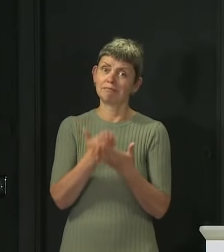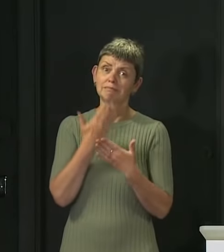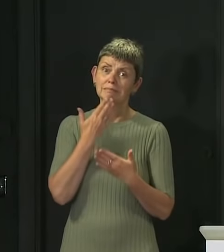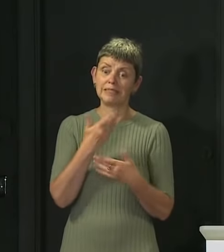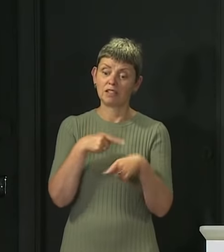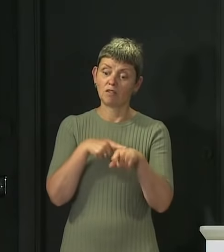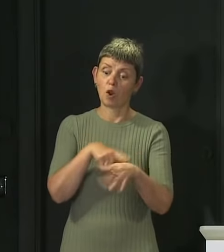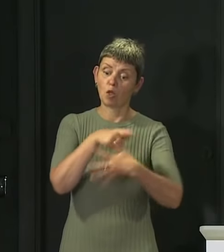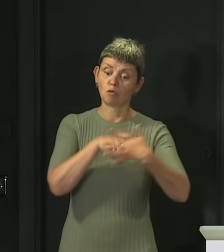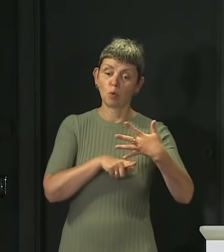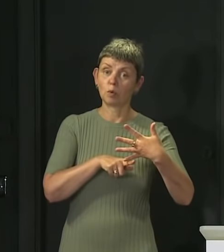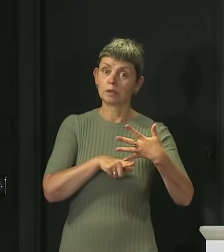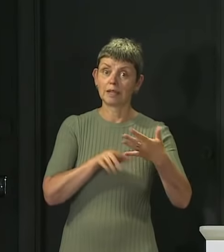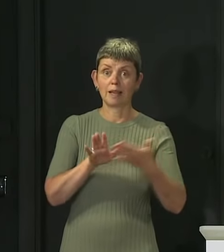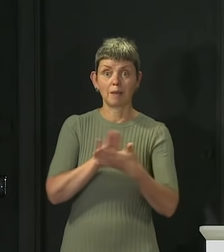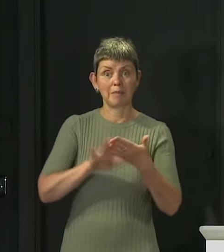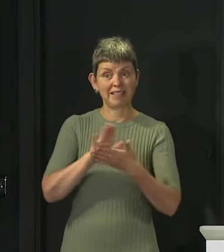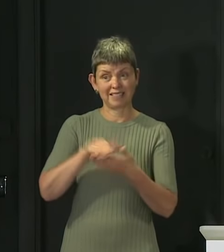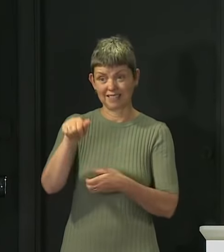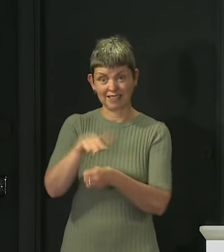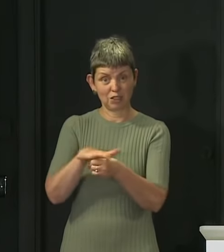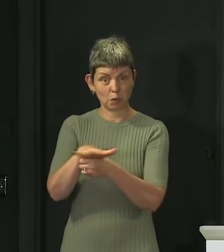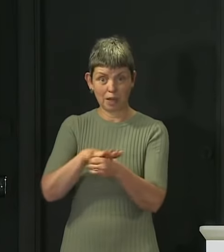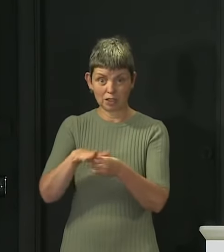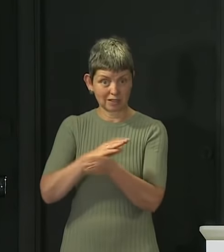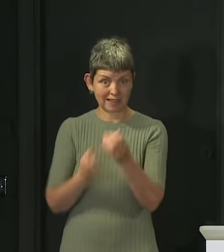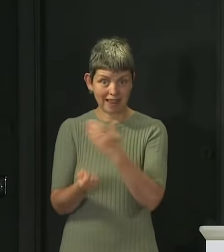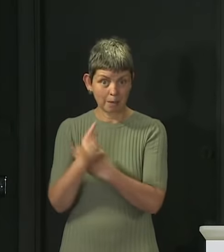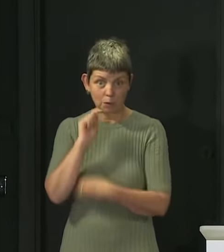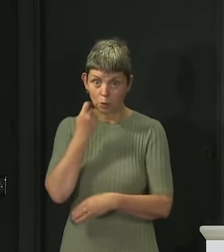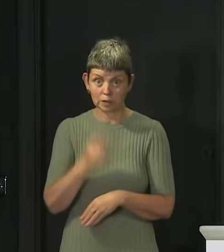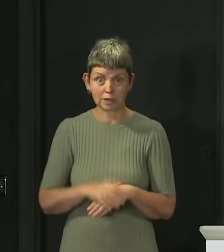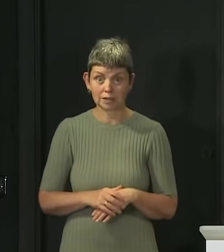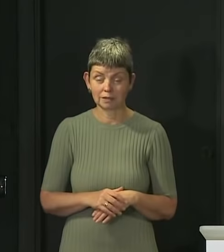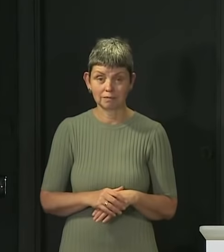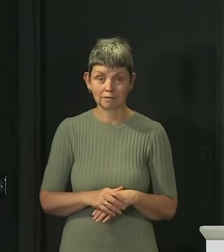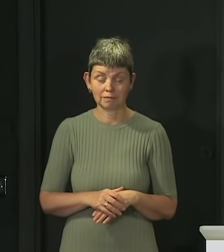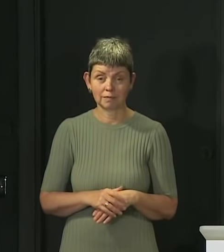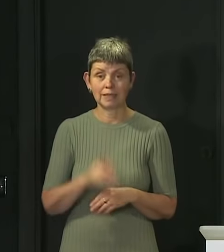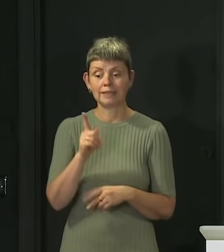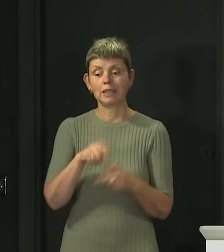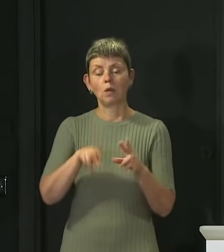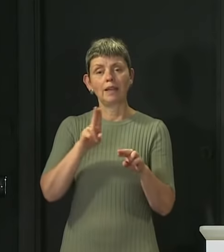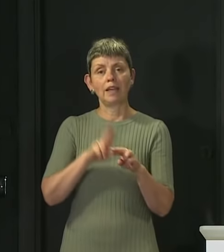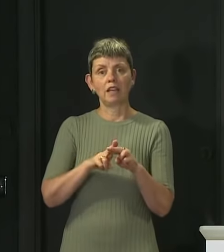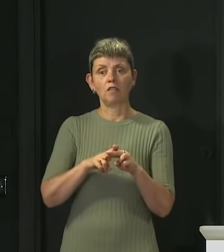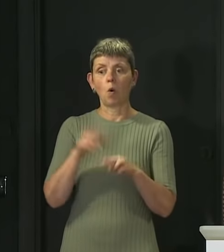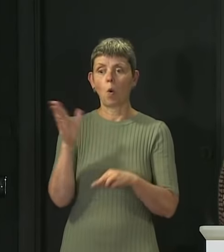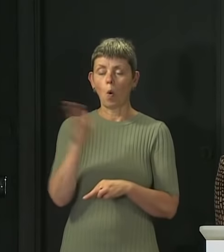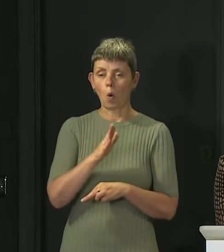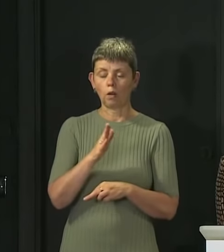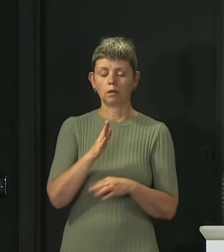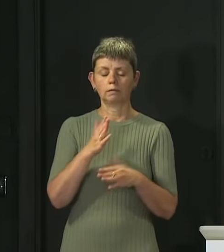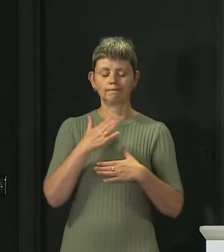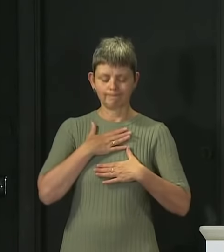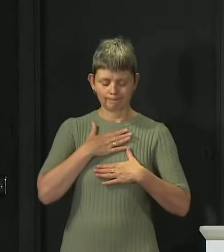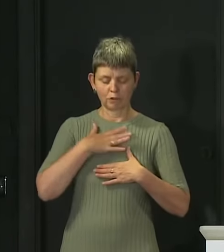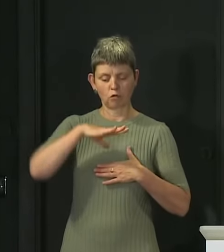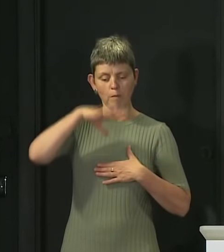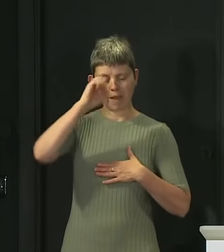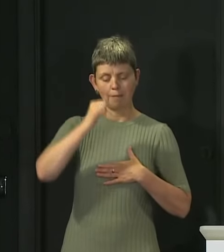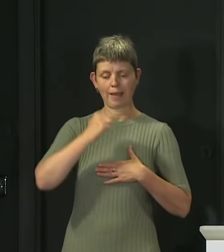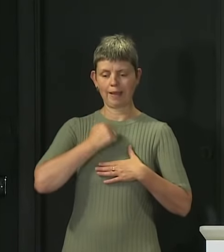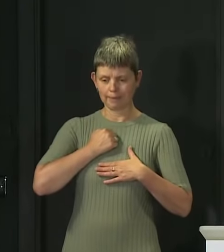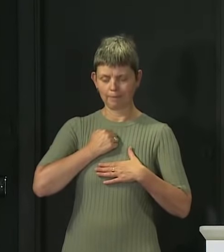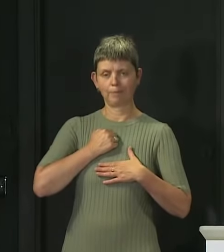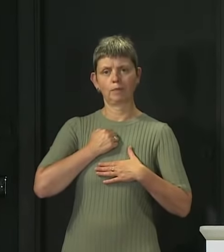by the rules, we wouldn't get into these positions. You know, let's just all of us focus on our individual responsibility here,